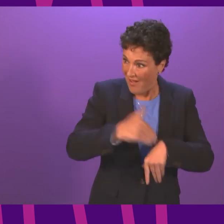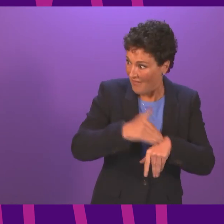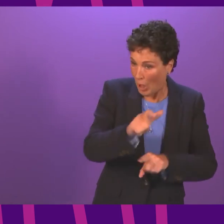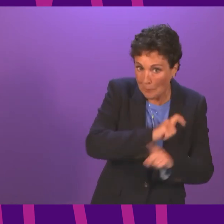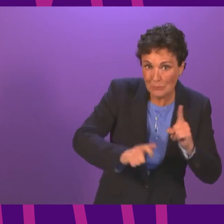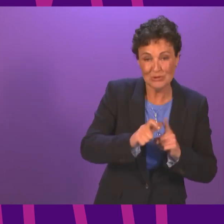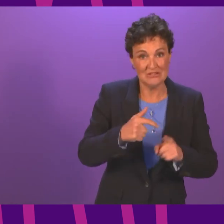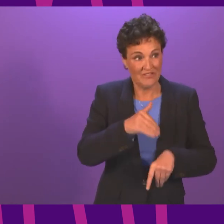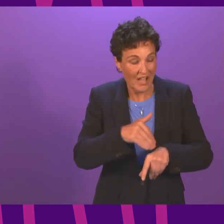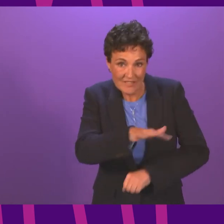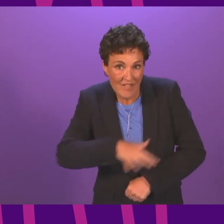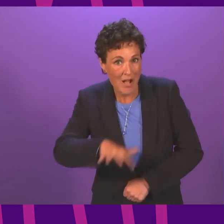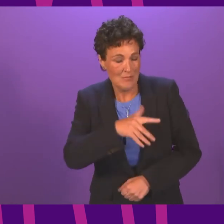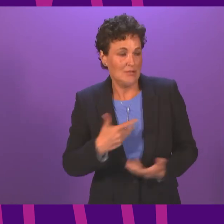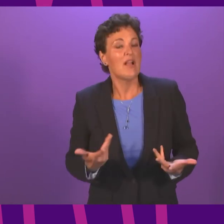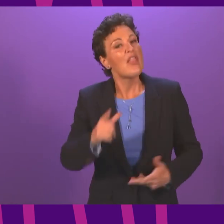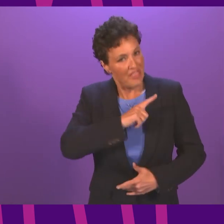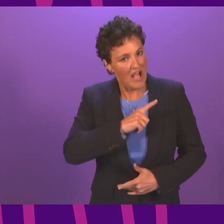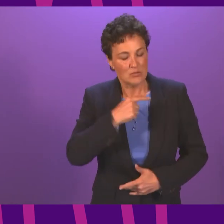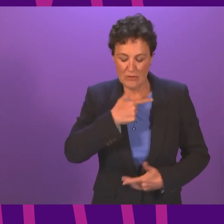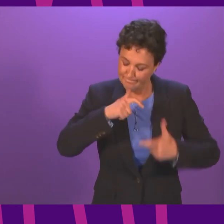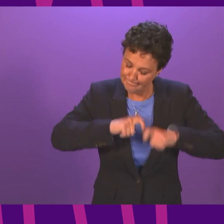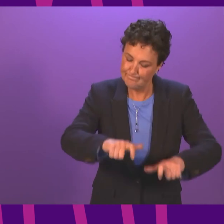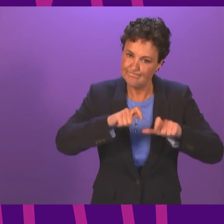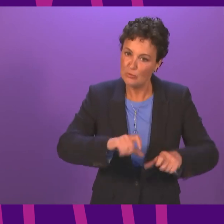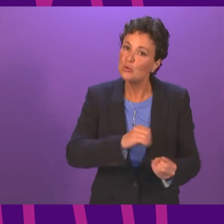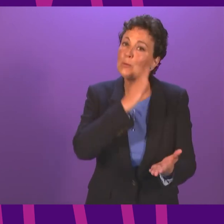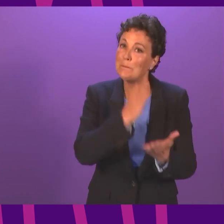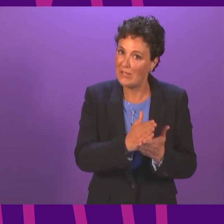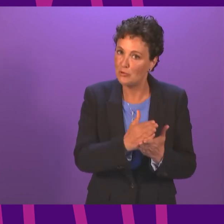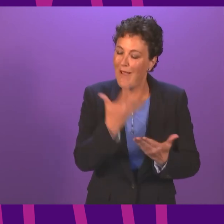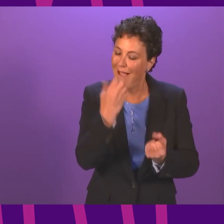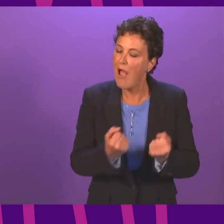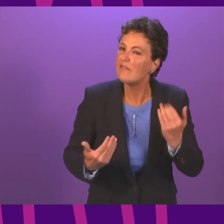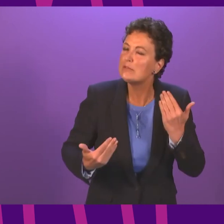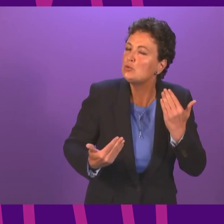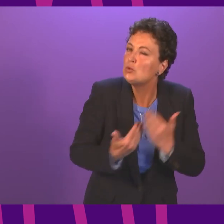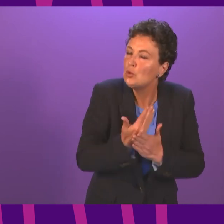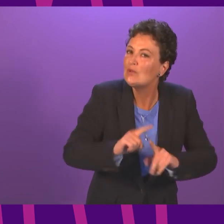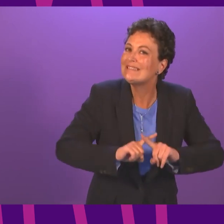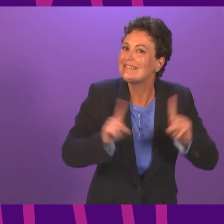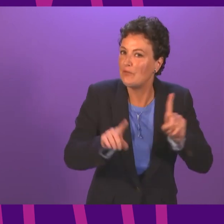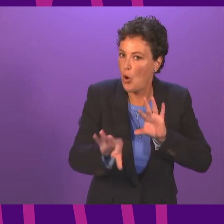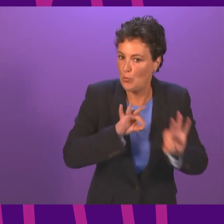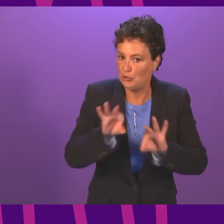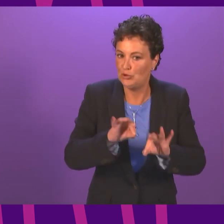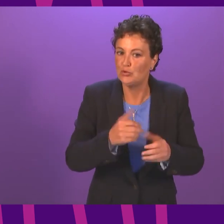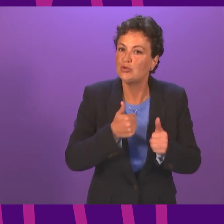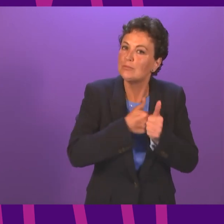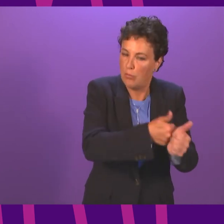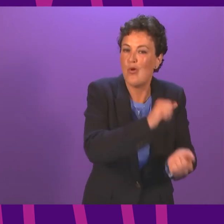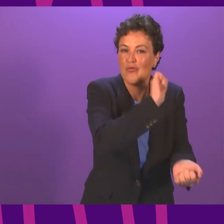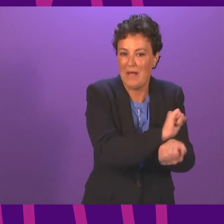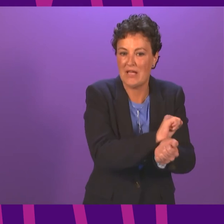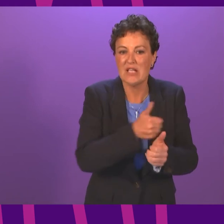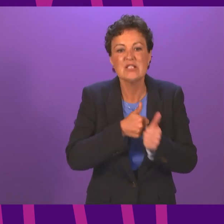and that's why we are continuing to strengthen the provision of credible alternatives to remand supported by an investment